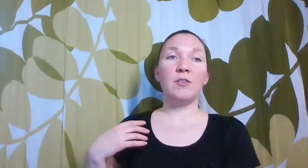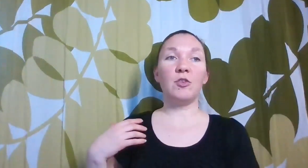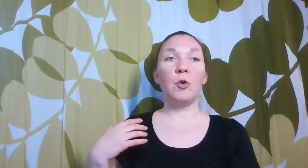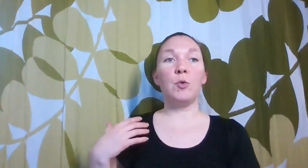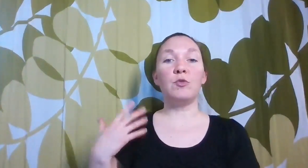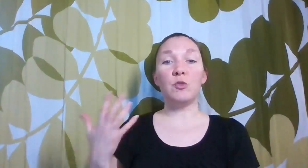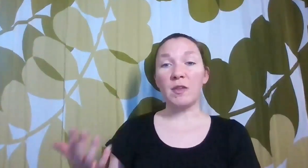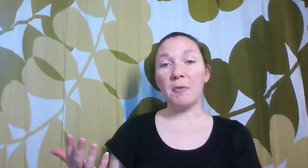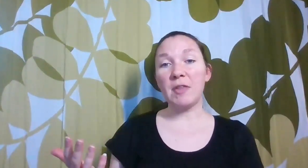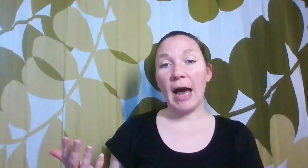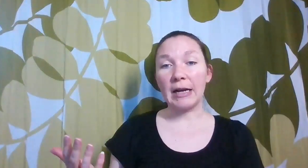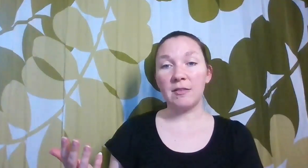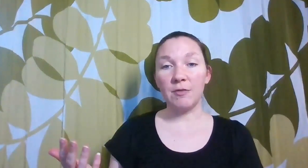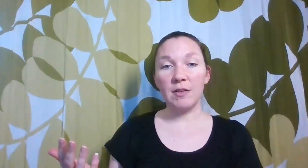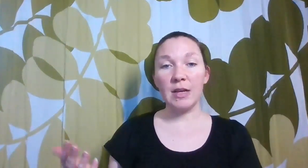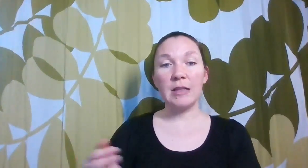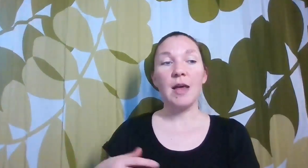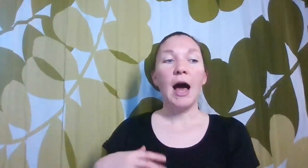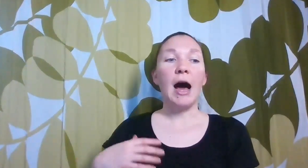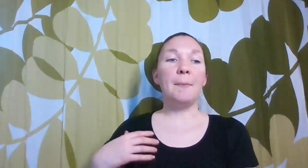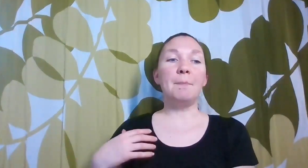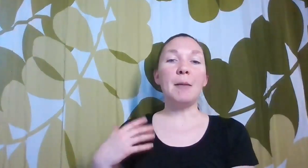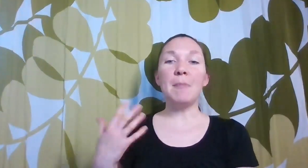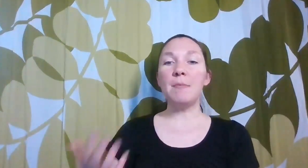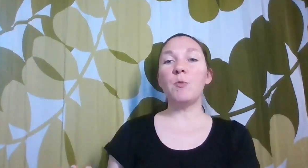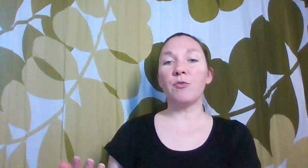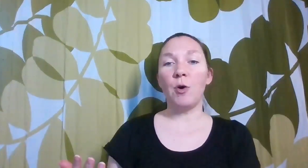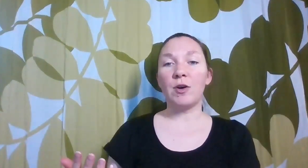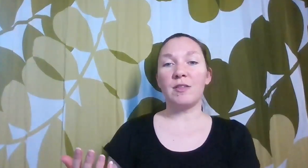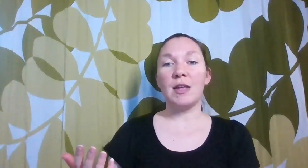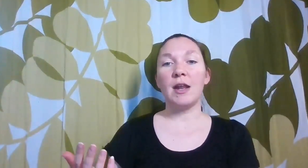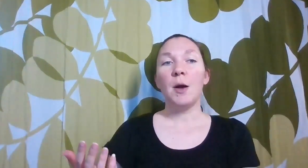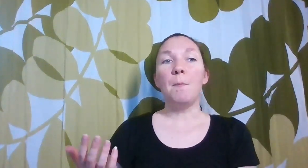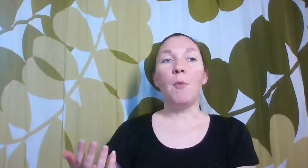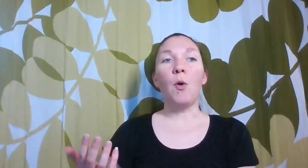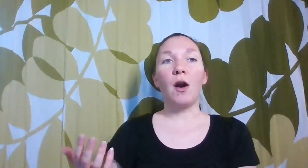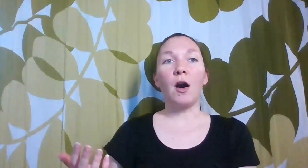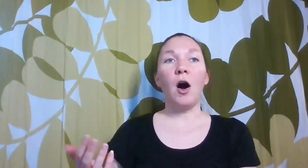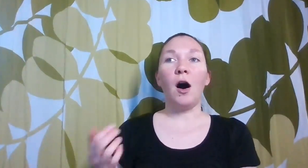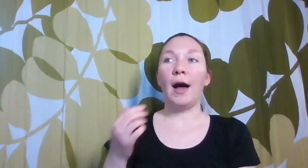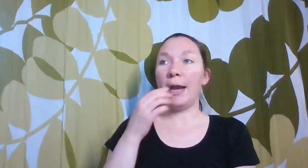to do some of the activities, but maybe we're focusing more on